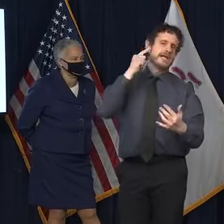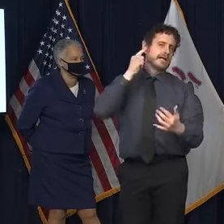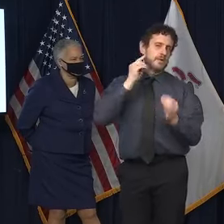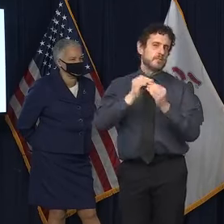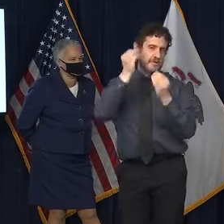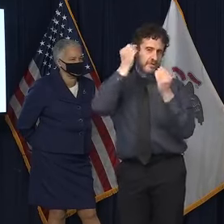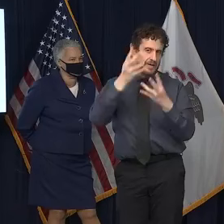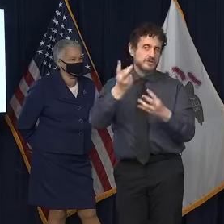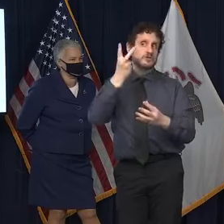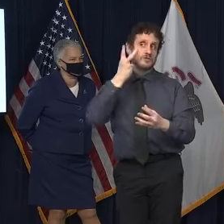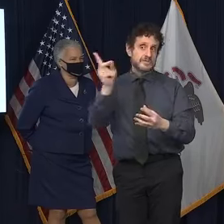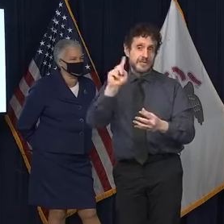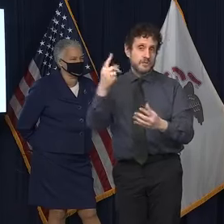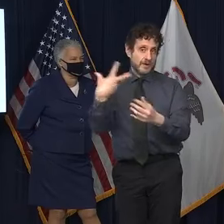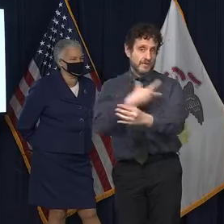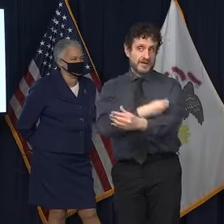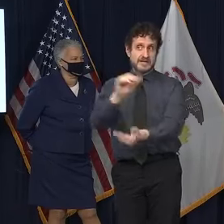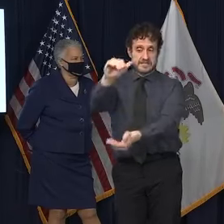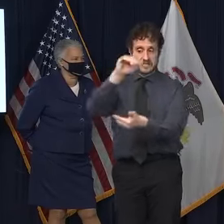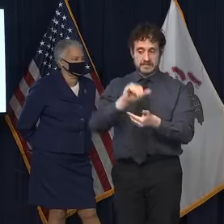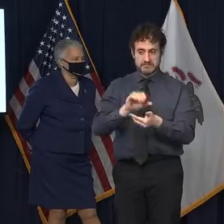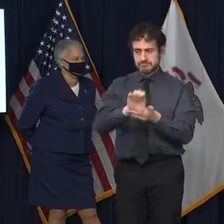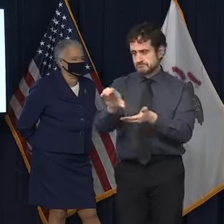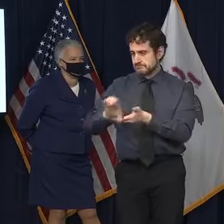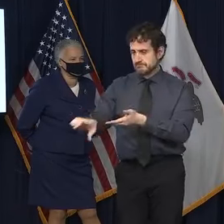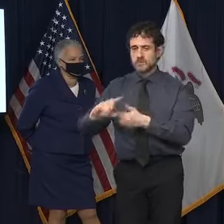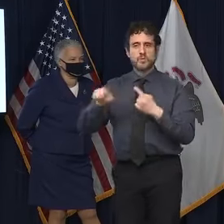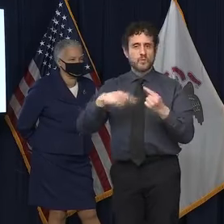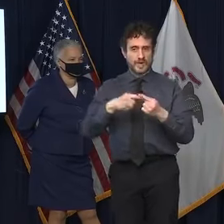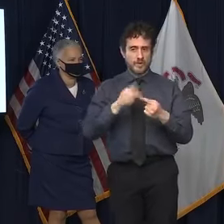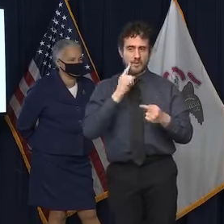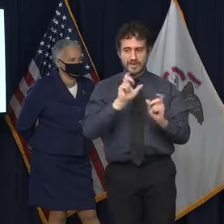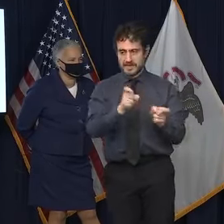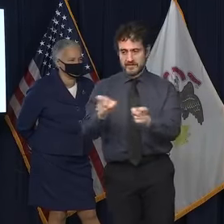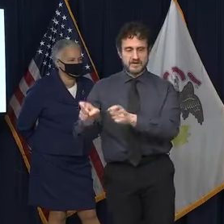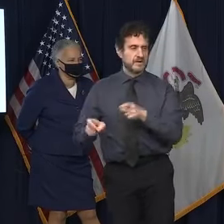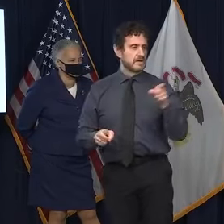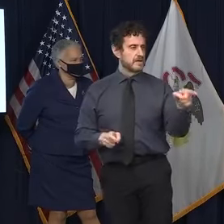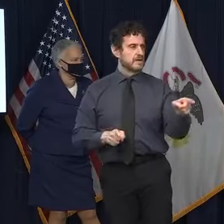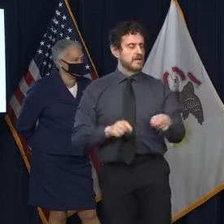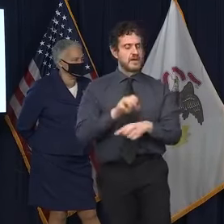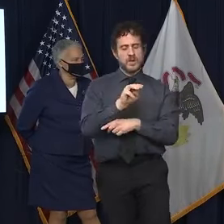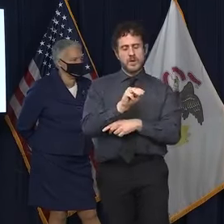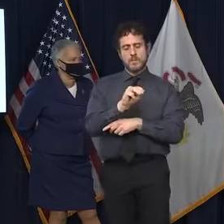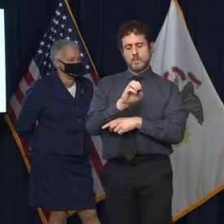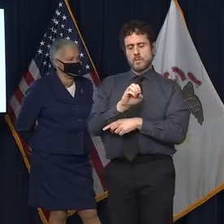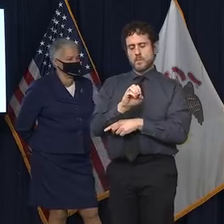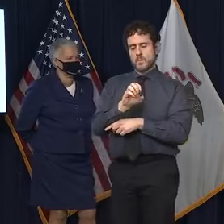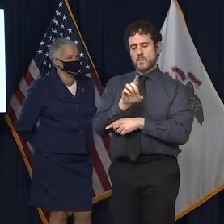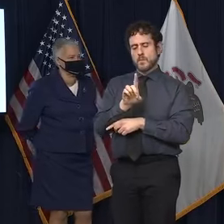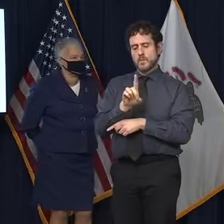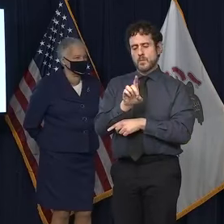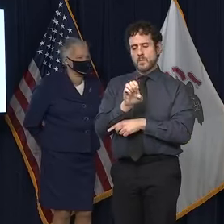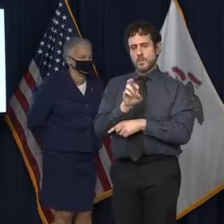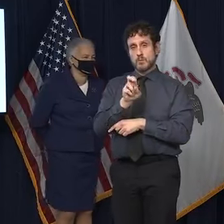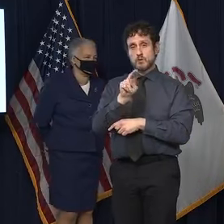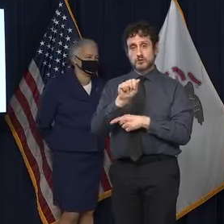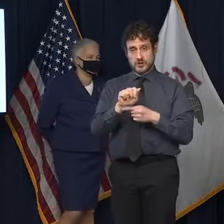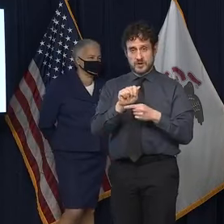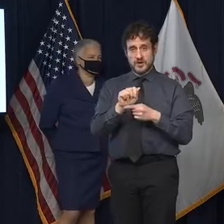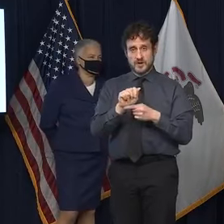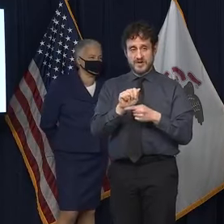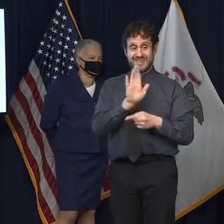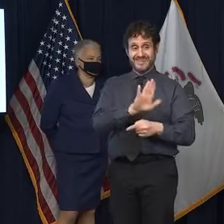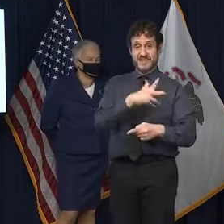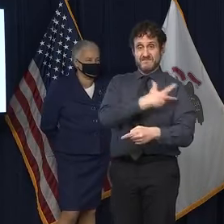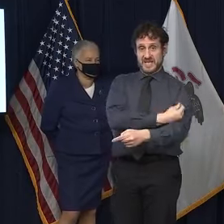to see where that lands. How will the Moderna vaccine, which is likely to be starting to ship out